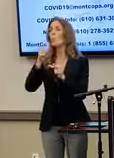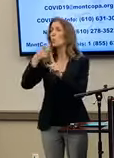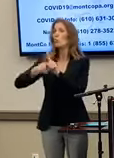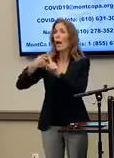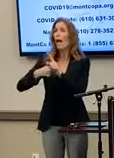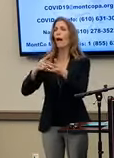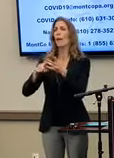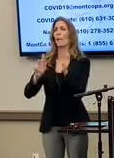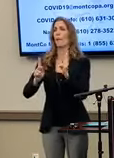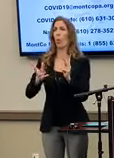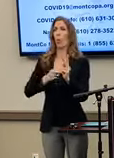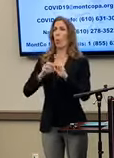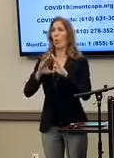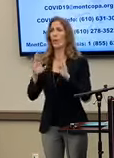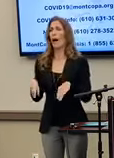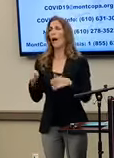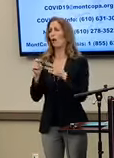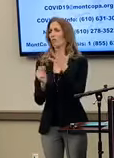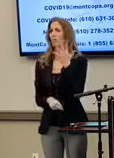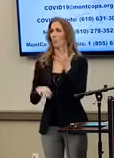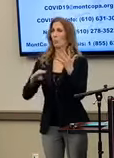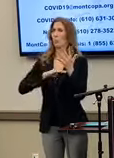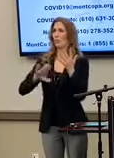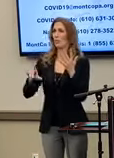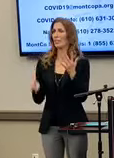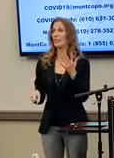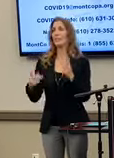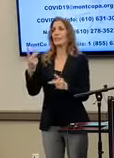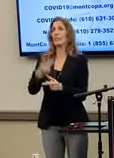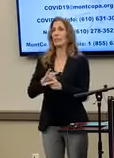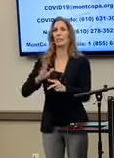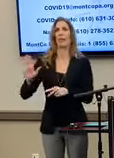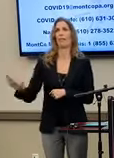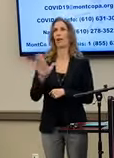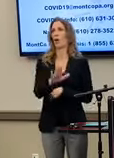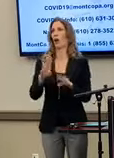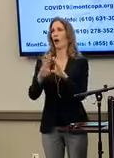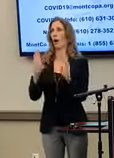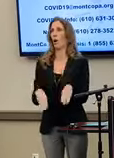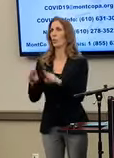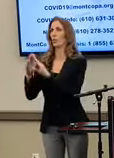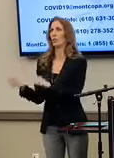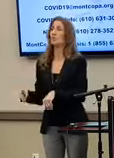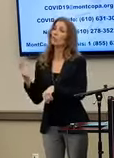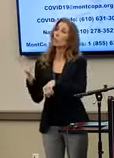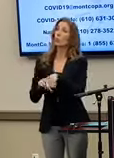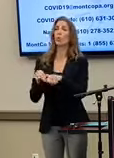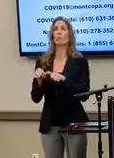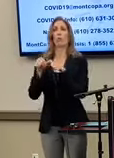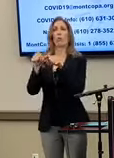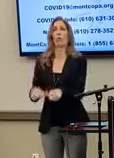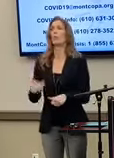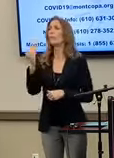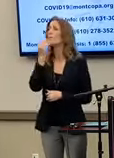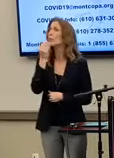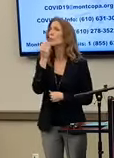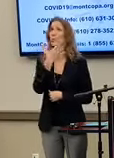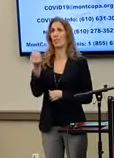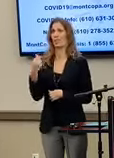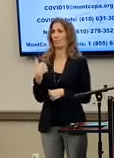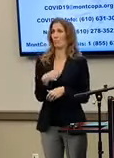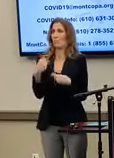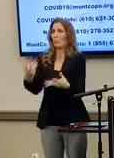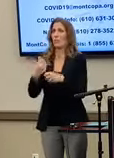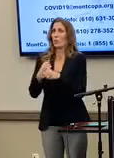our homeowners meet their obligations to keep their homes. And of course, the ongoing food insecurity that we